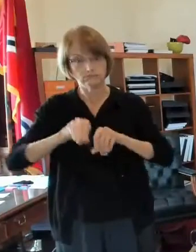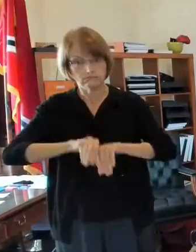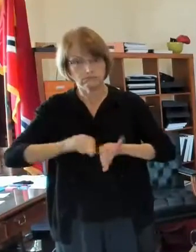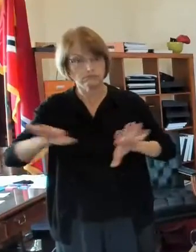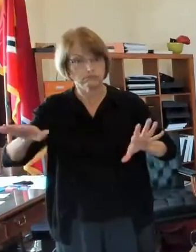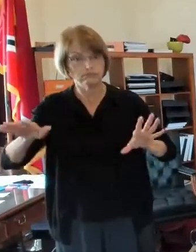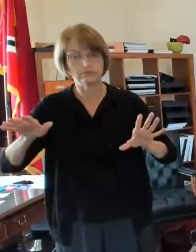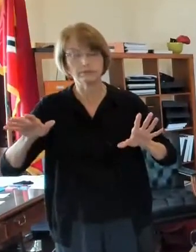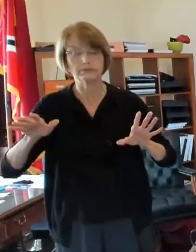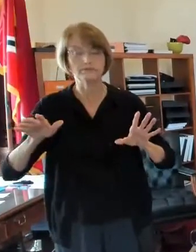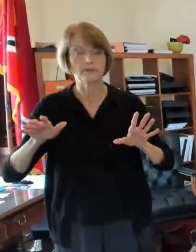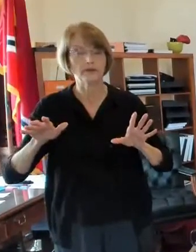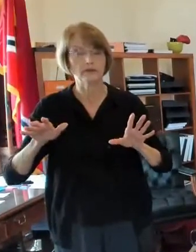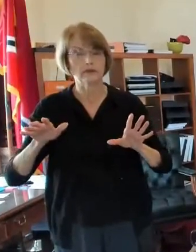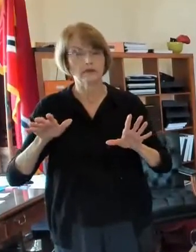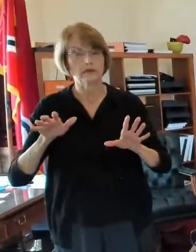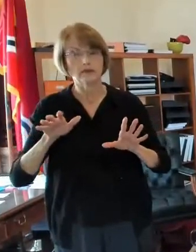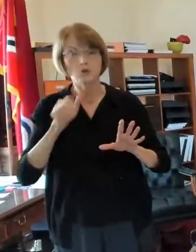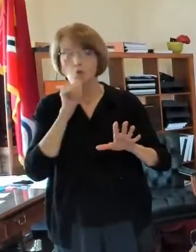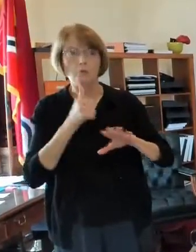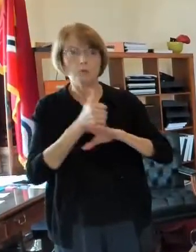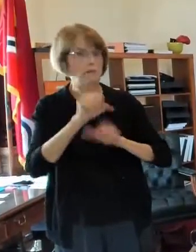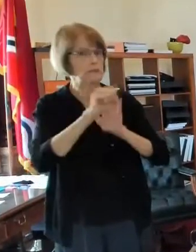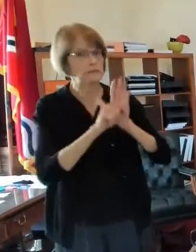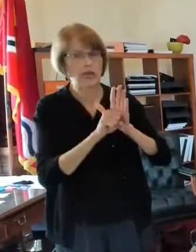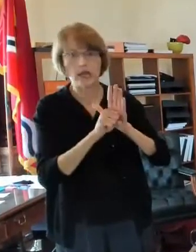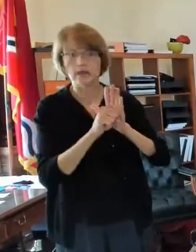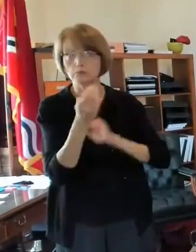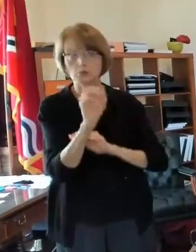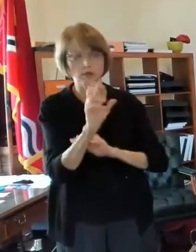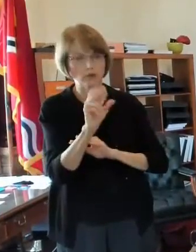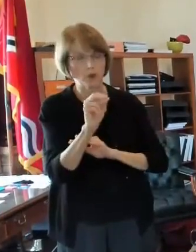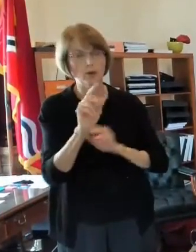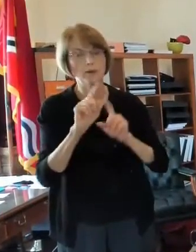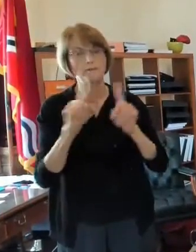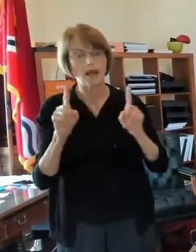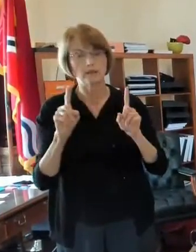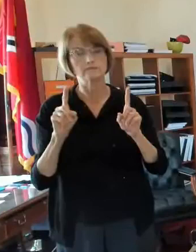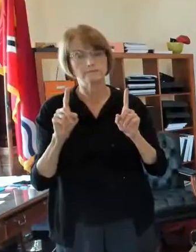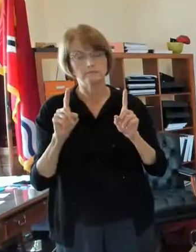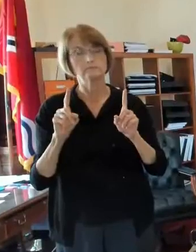through not really the state's fault but you know they decided to change